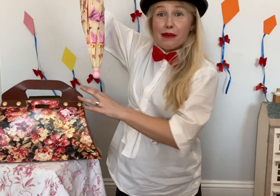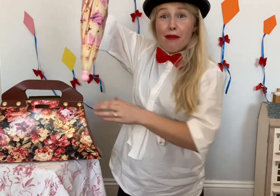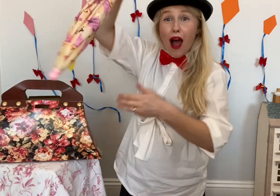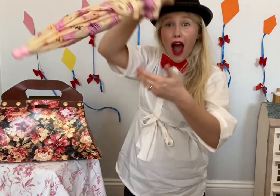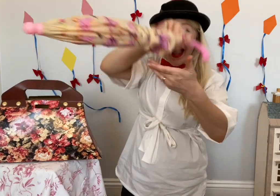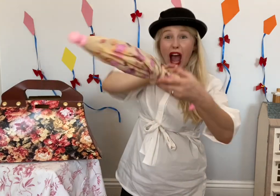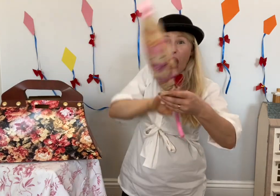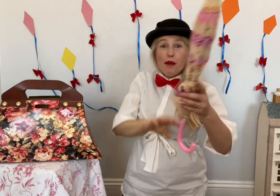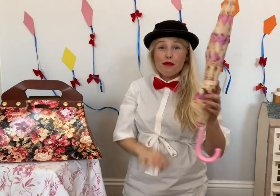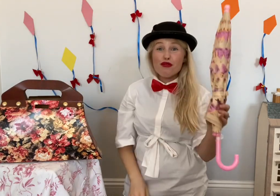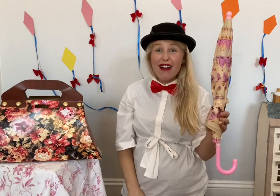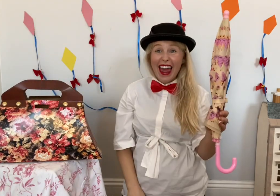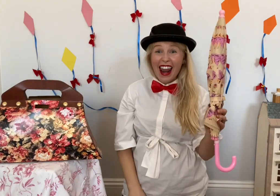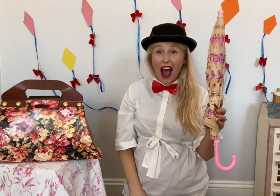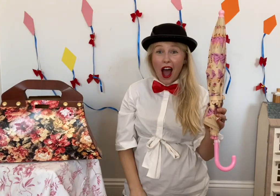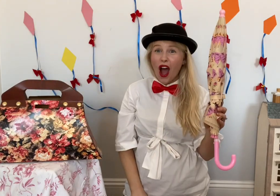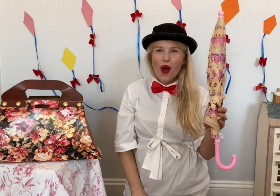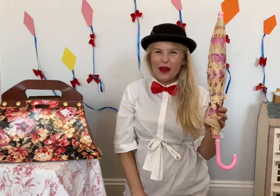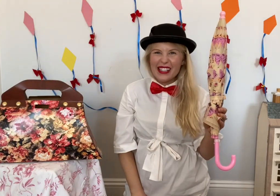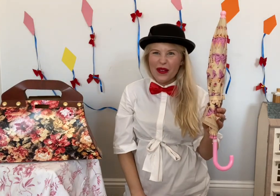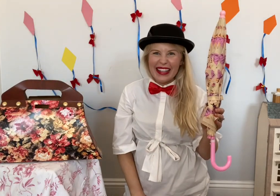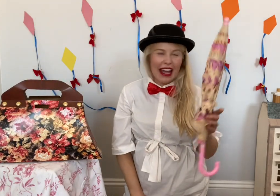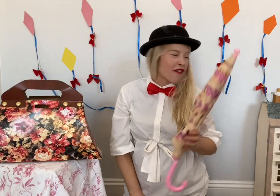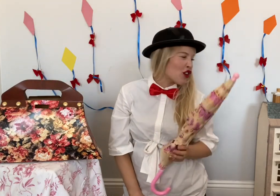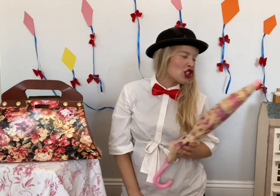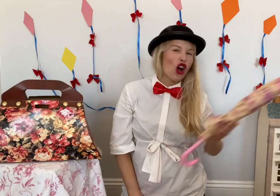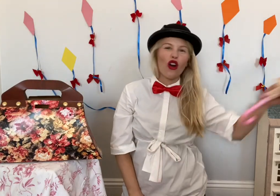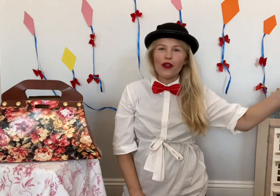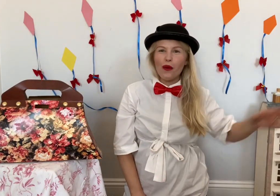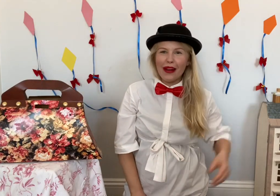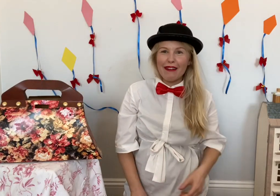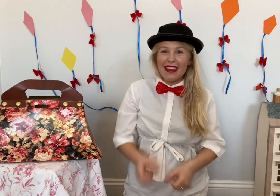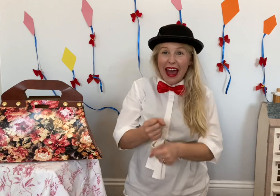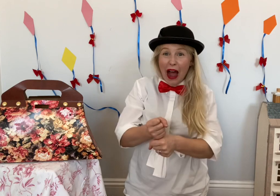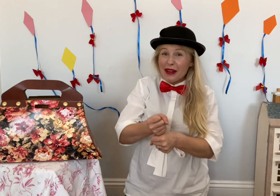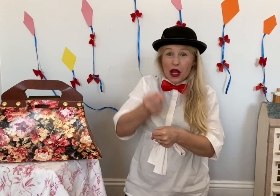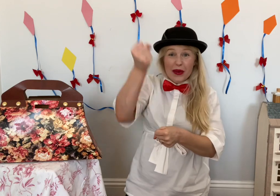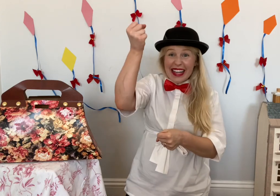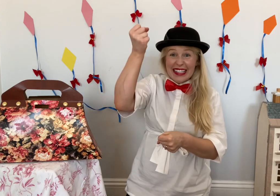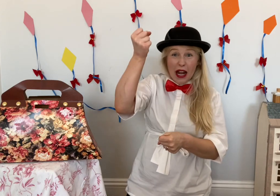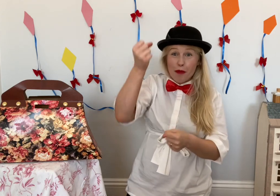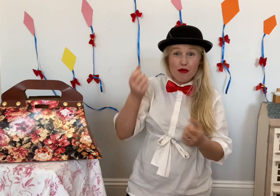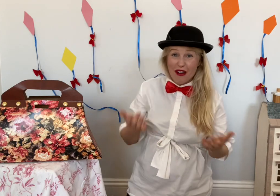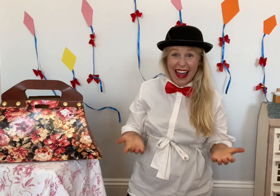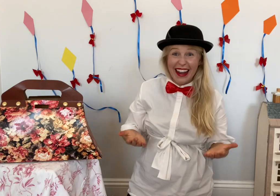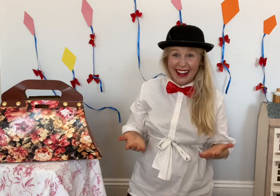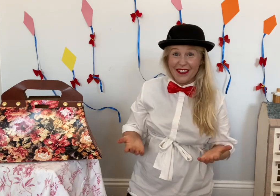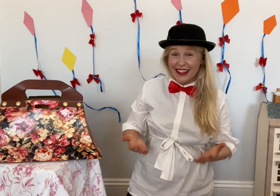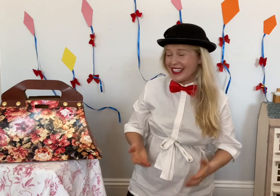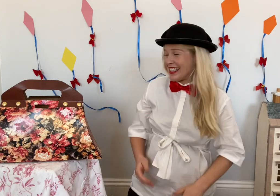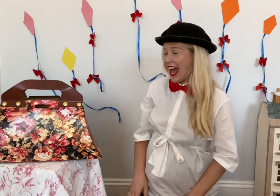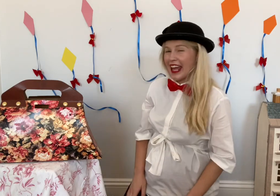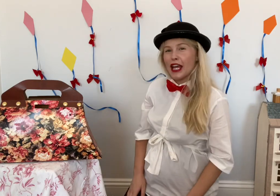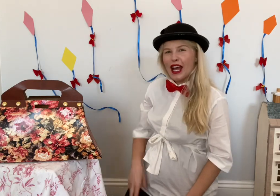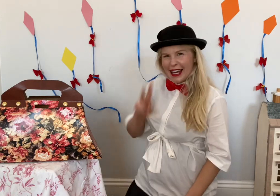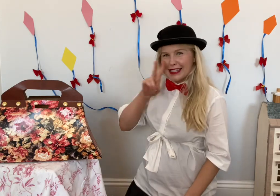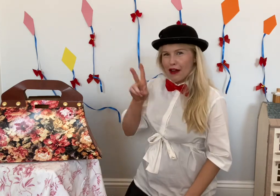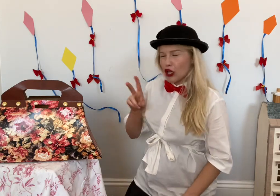my umbrella. We don't need that for a song. We'll get rid of that. We don't need an umbrella for today. Let's have a look